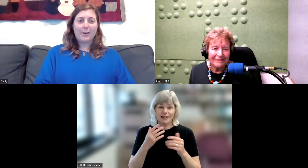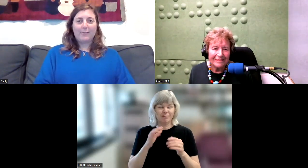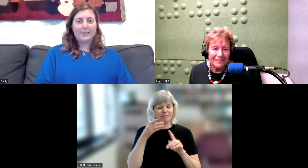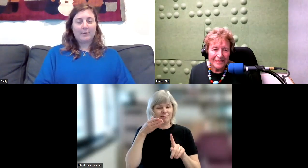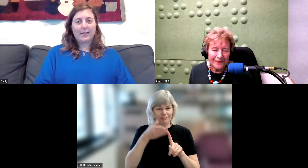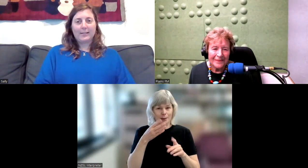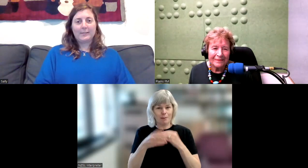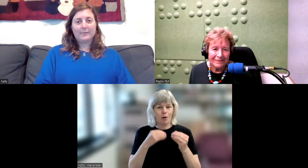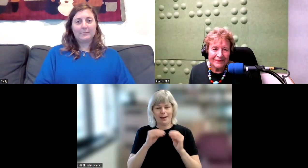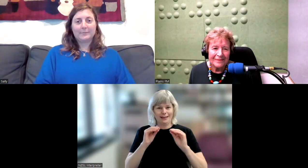University, Wellington.